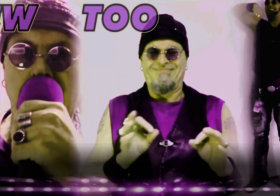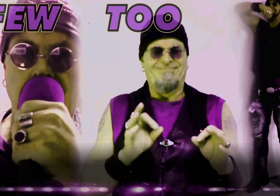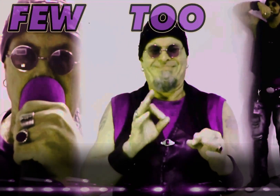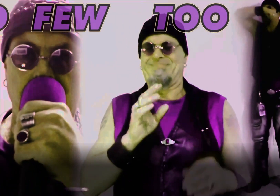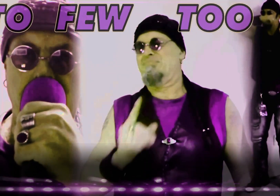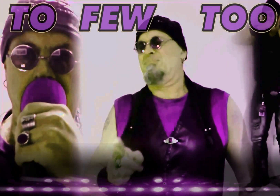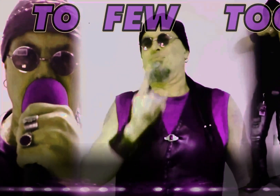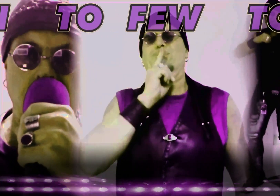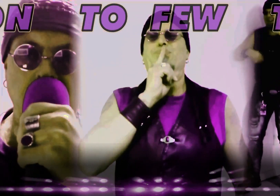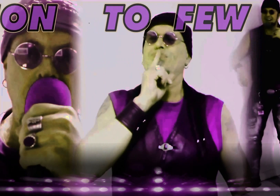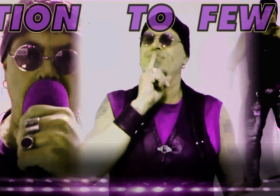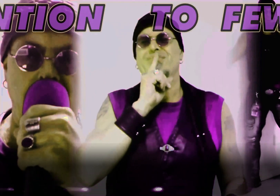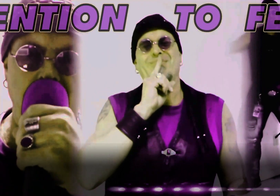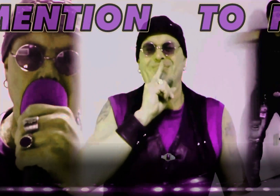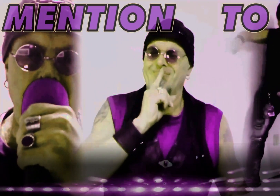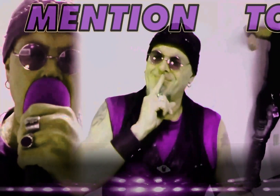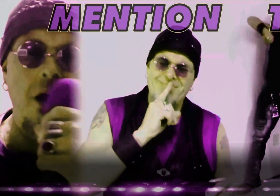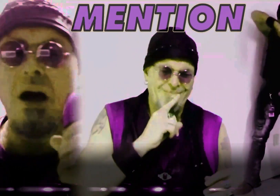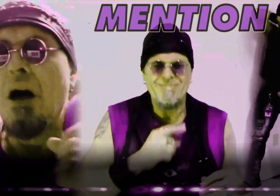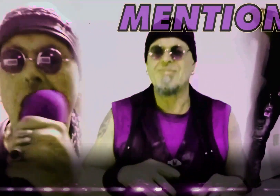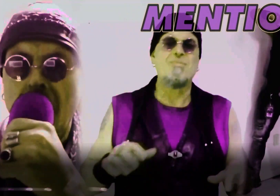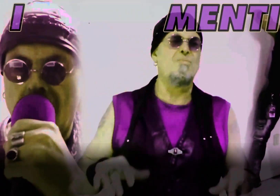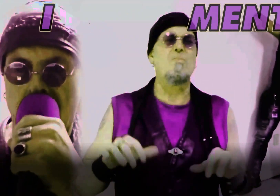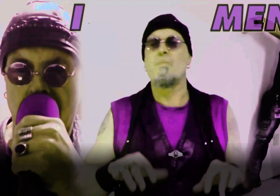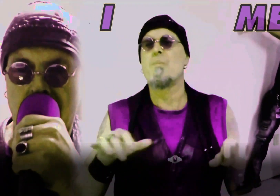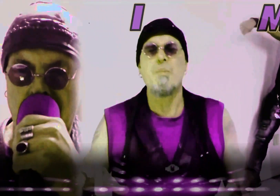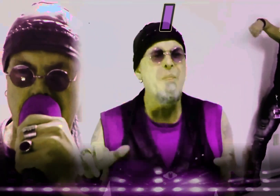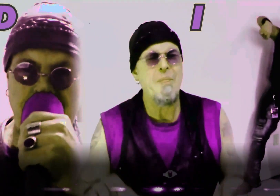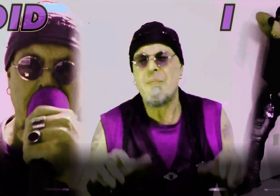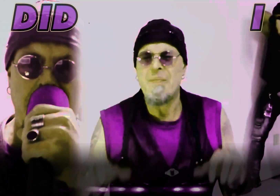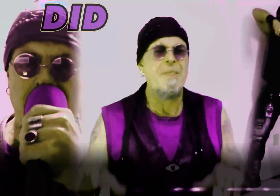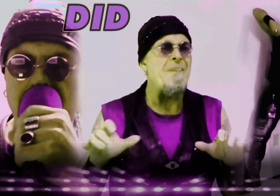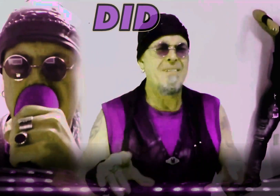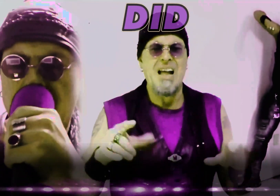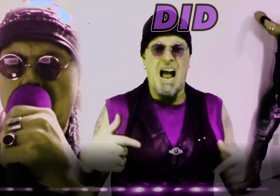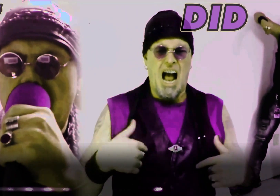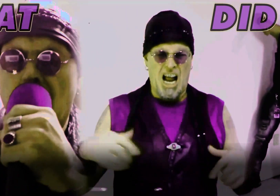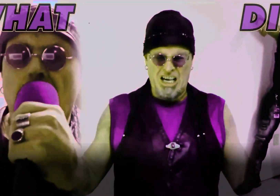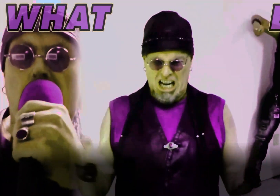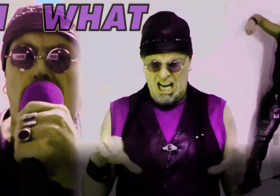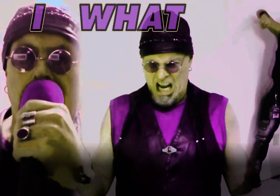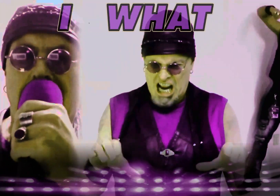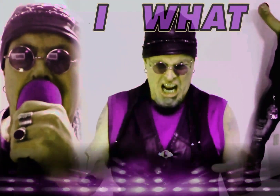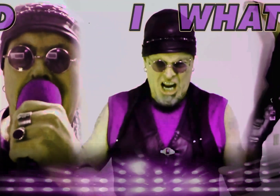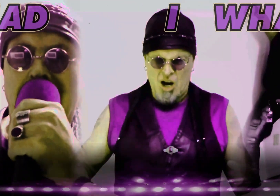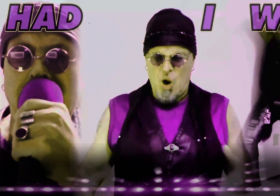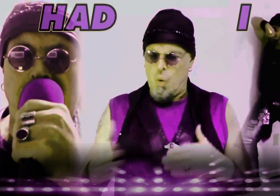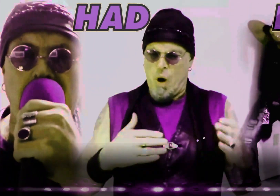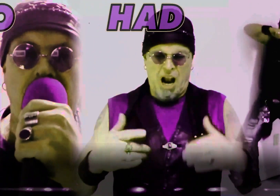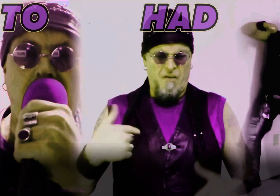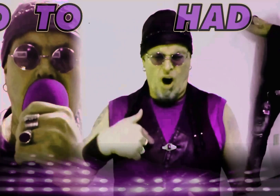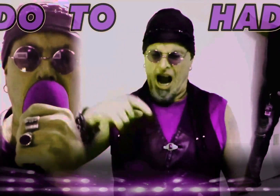few to mention I did what I had to do